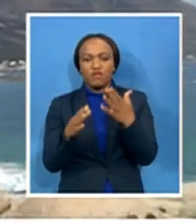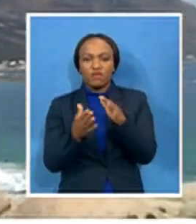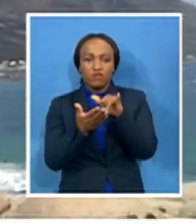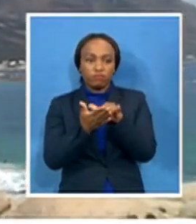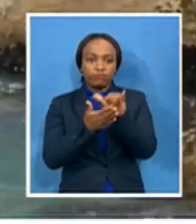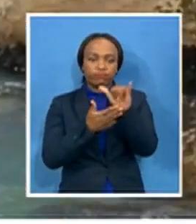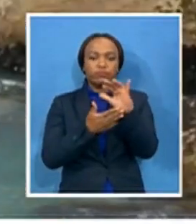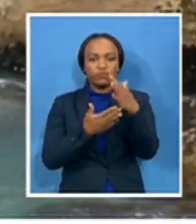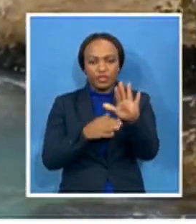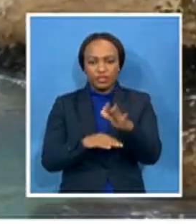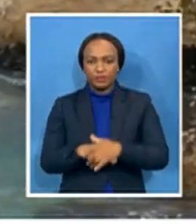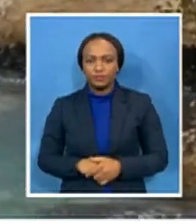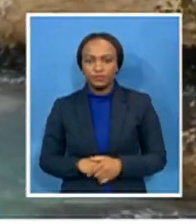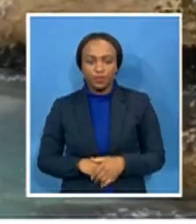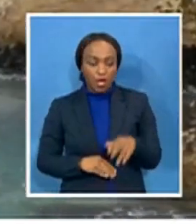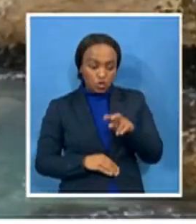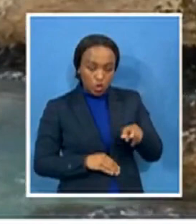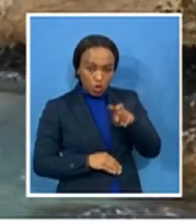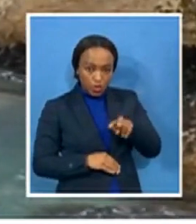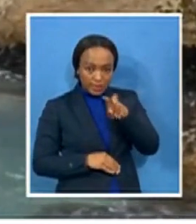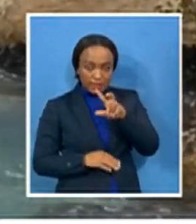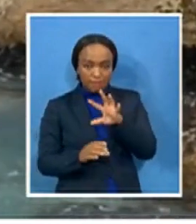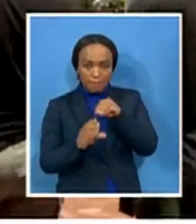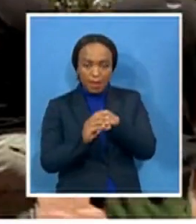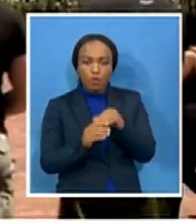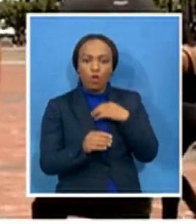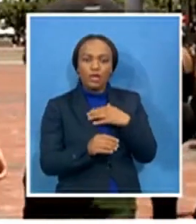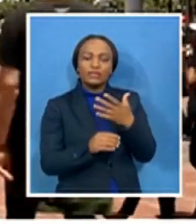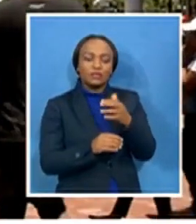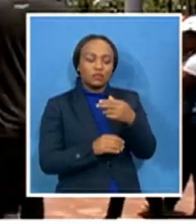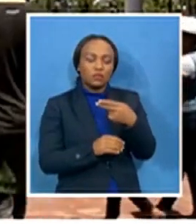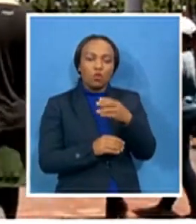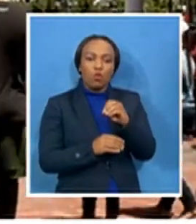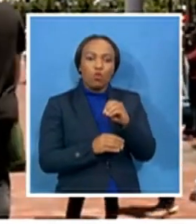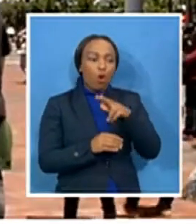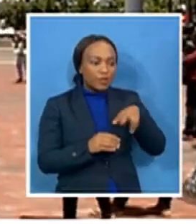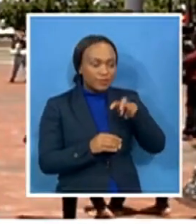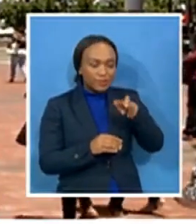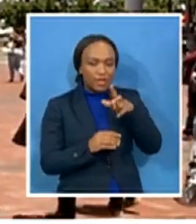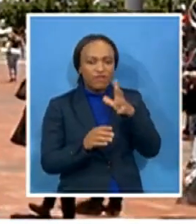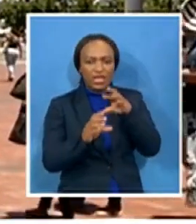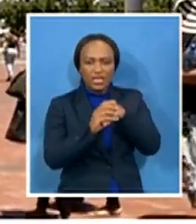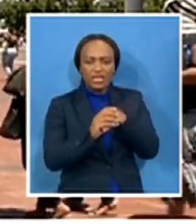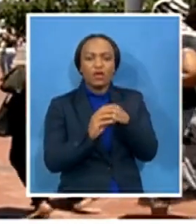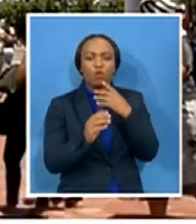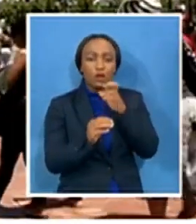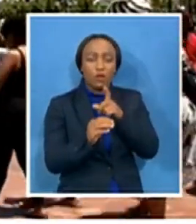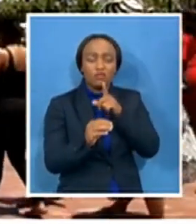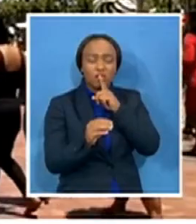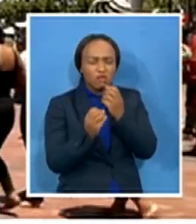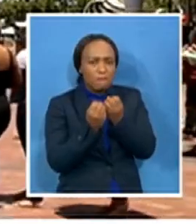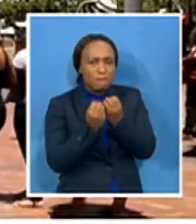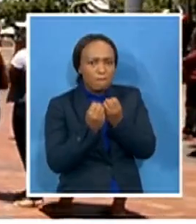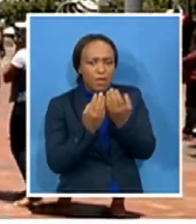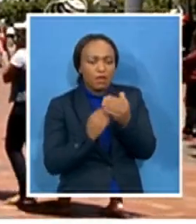film and hospitality industries, which employ thousands and contribute millions to the province's coffers, will now also begin its recovery